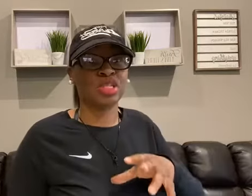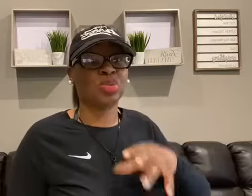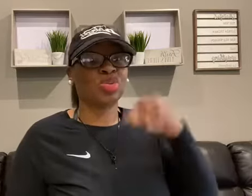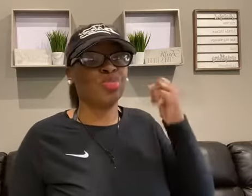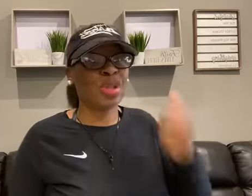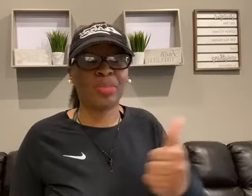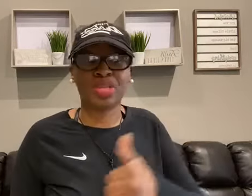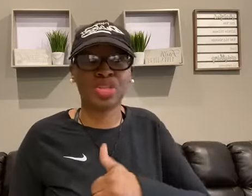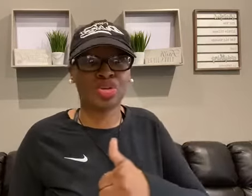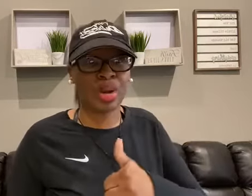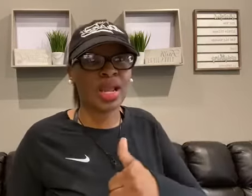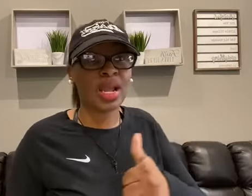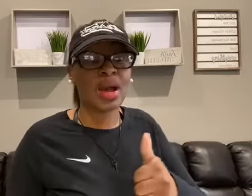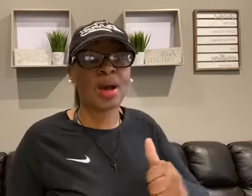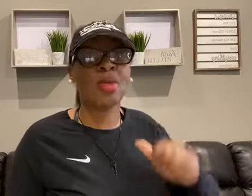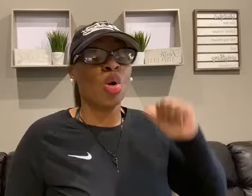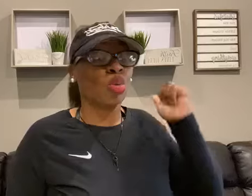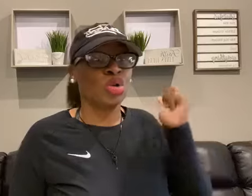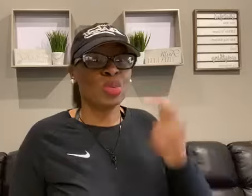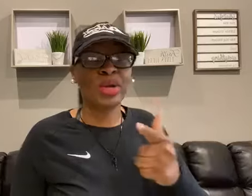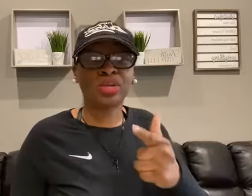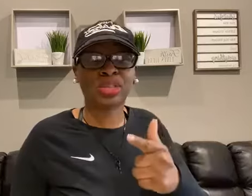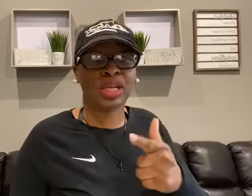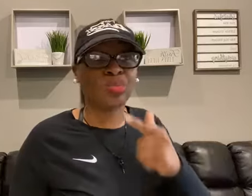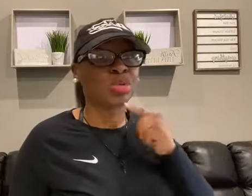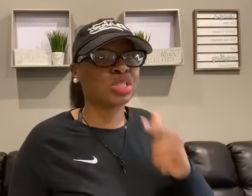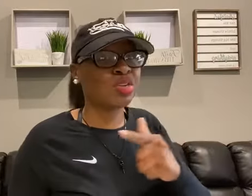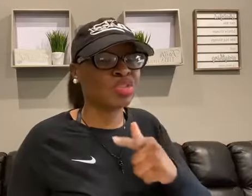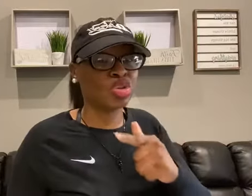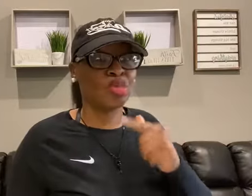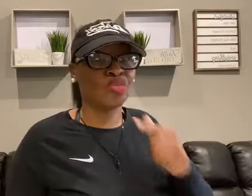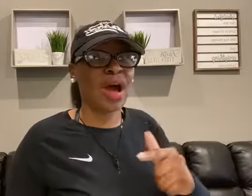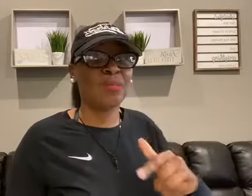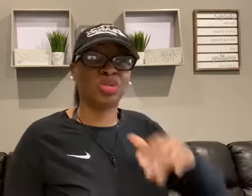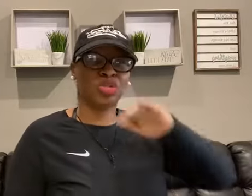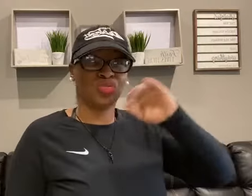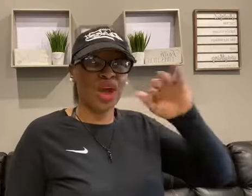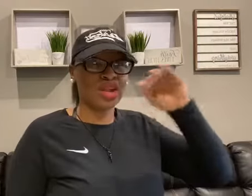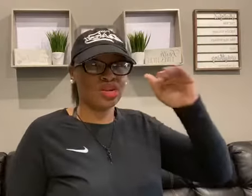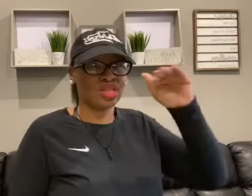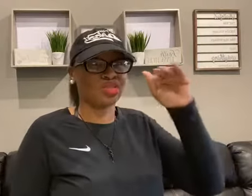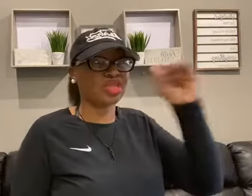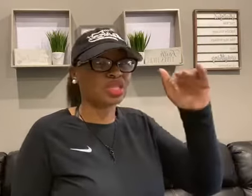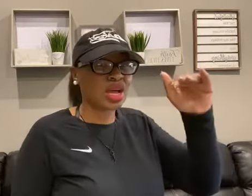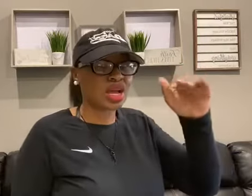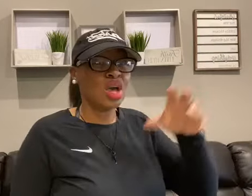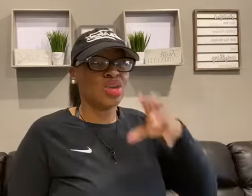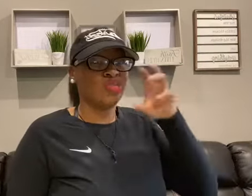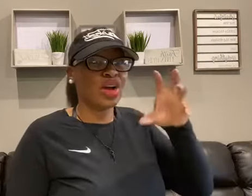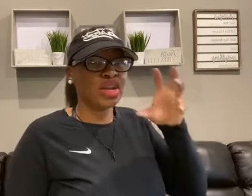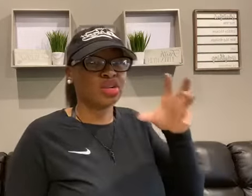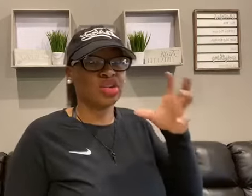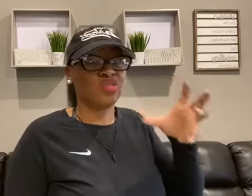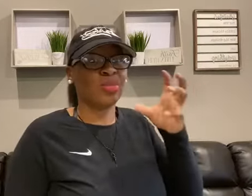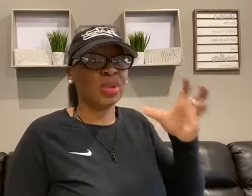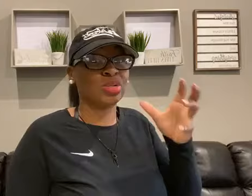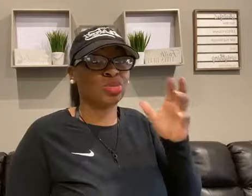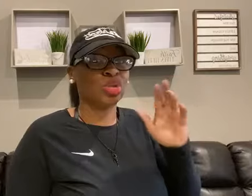business where you've been able to generate income, where you understand what service you provide, but you're finding yourself stuck, you're finding yourself in a place where